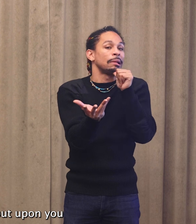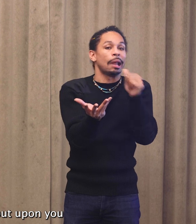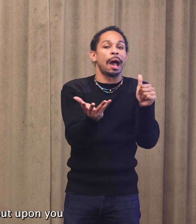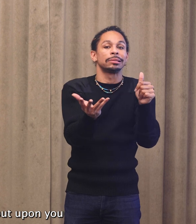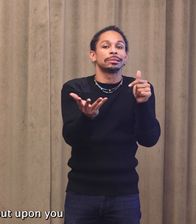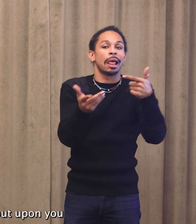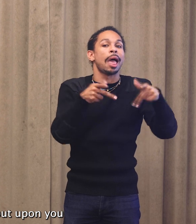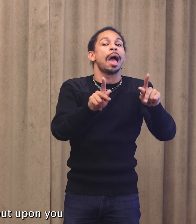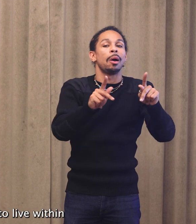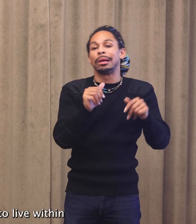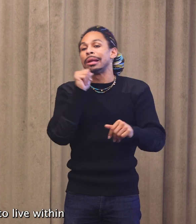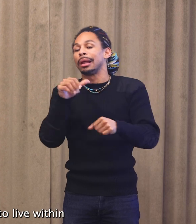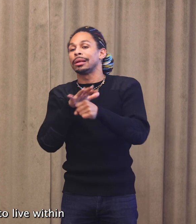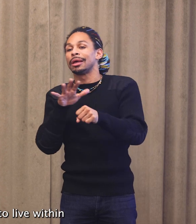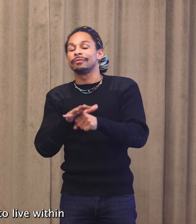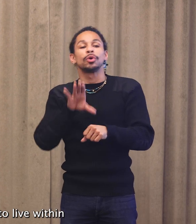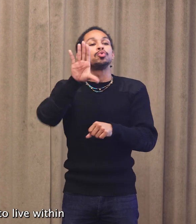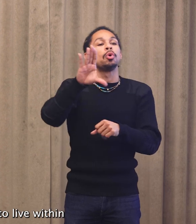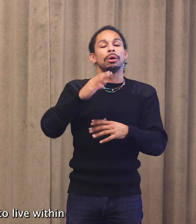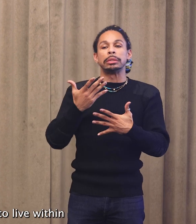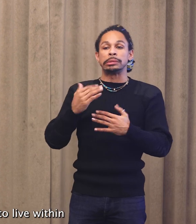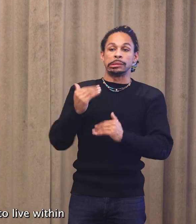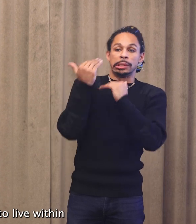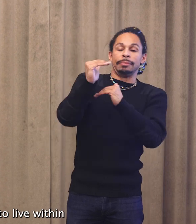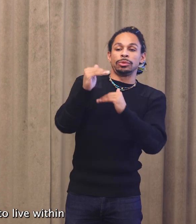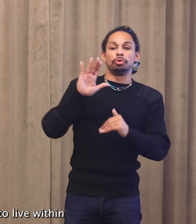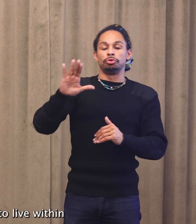it may have put upon you and forced you to live within.